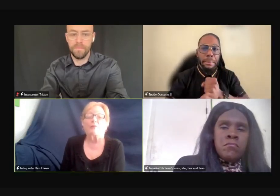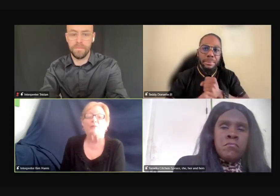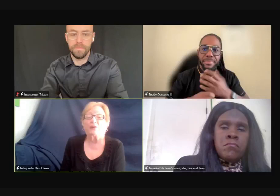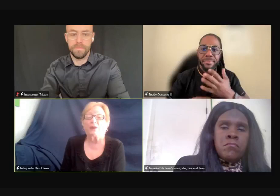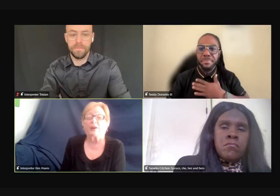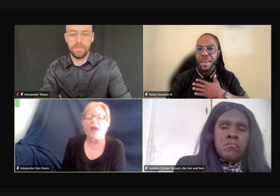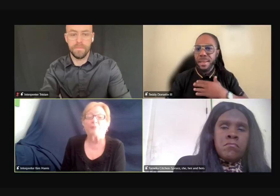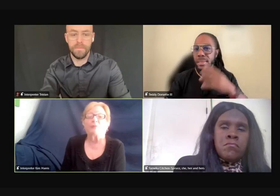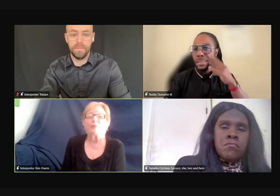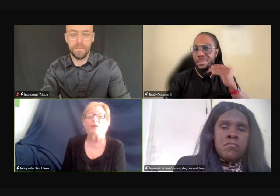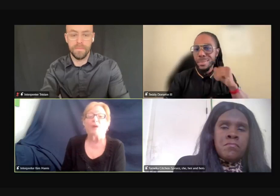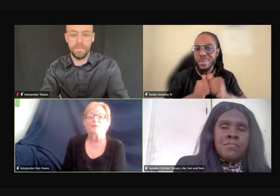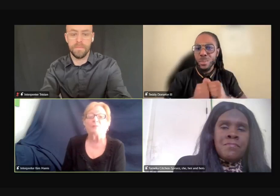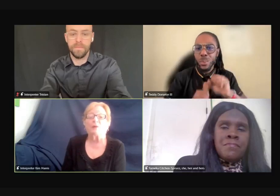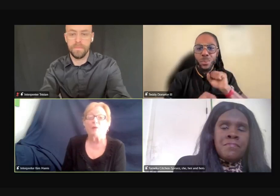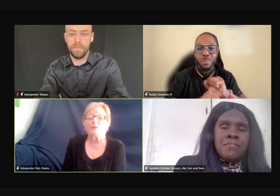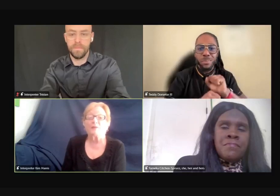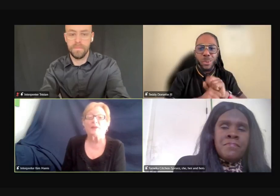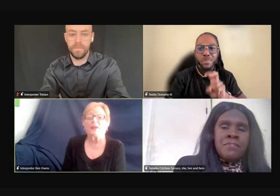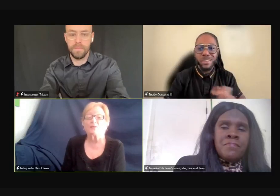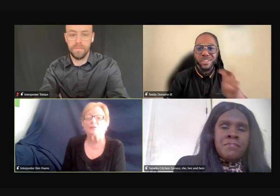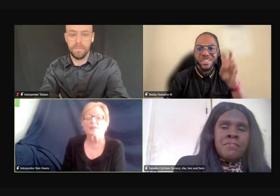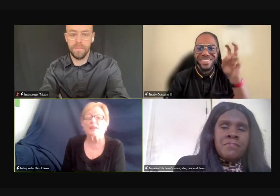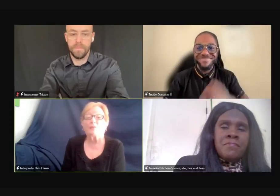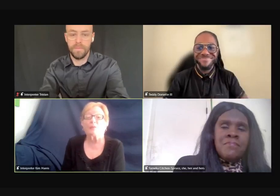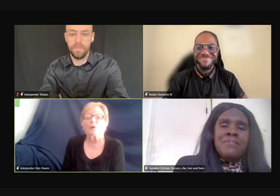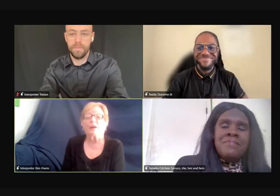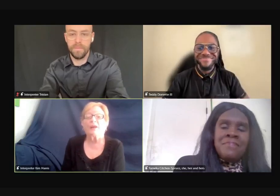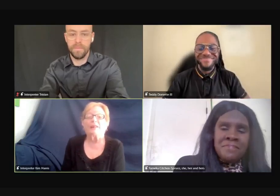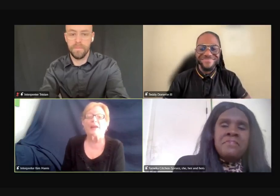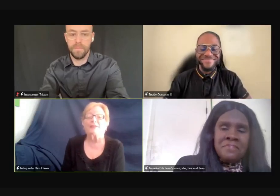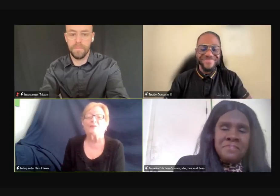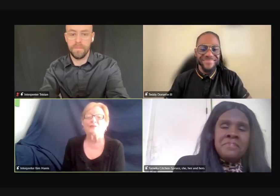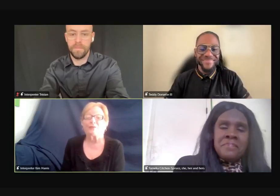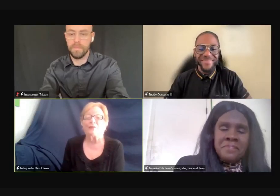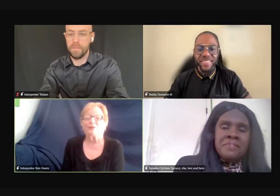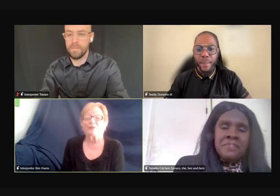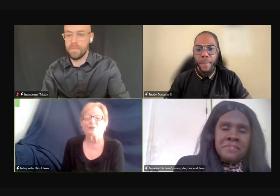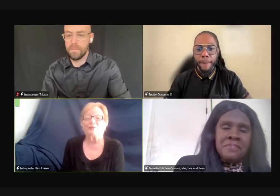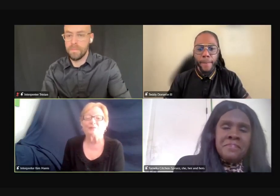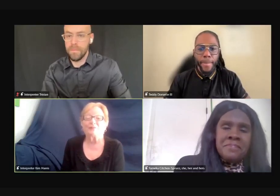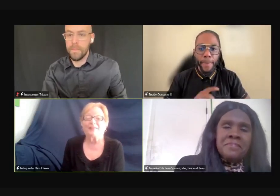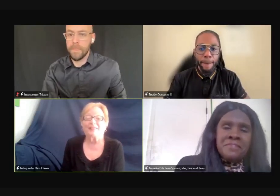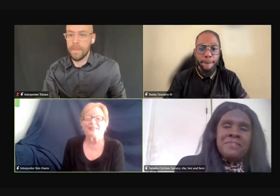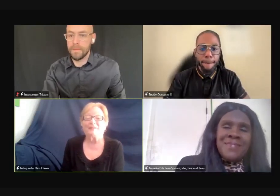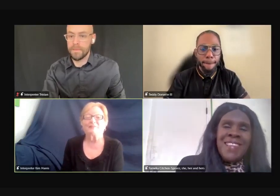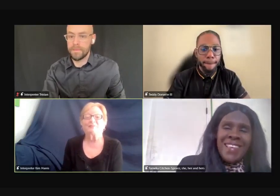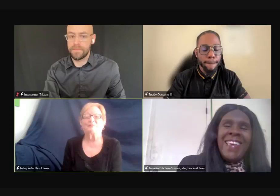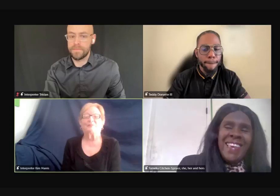but if, I've been very happy with what's been going, it's been interesting work as I traveled through.